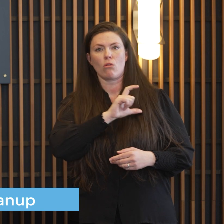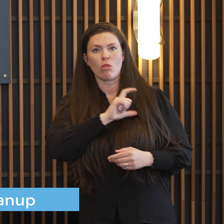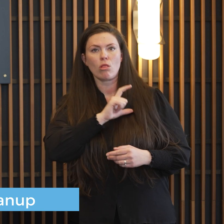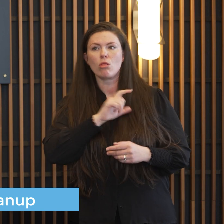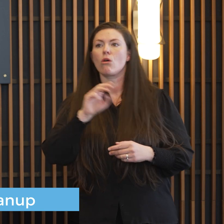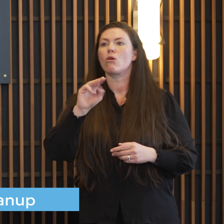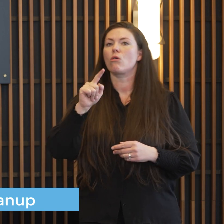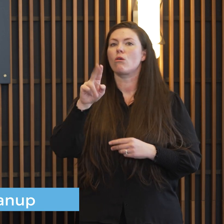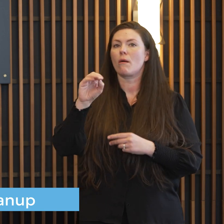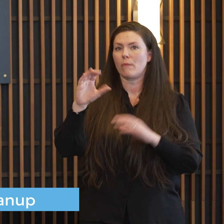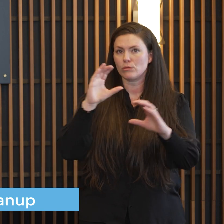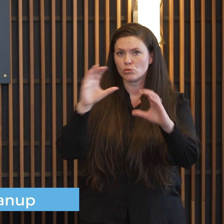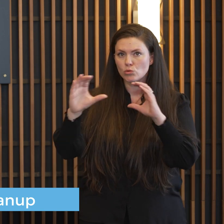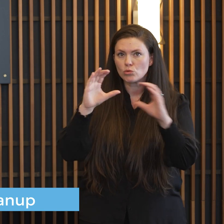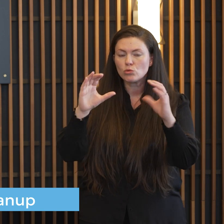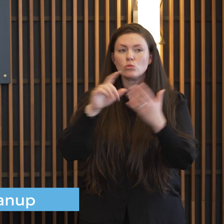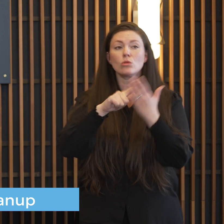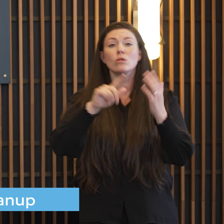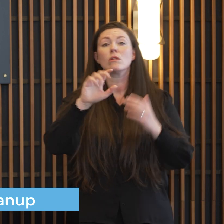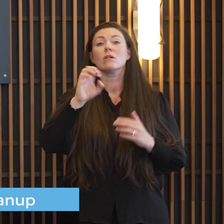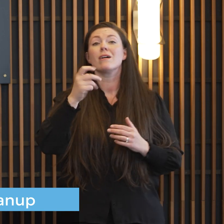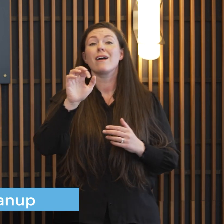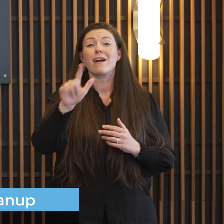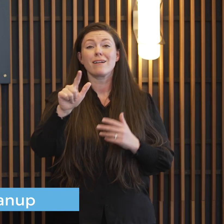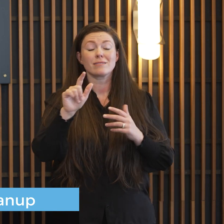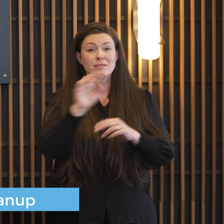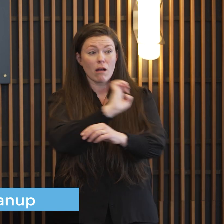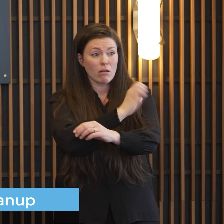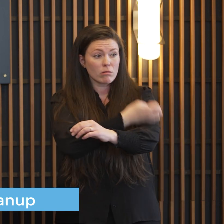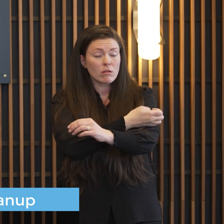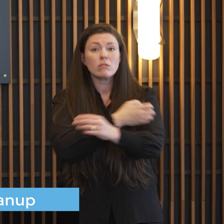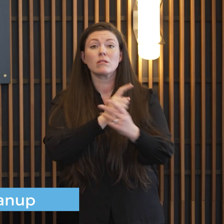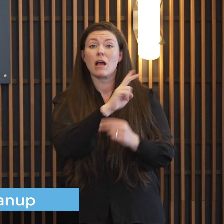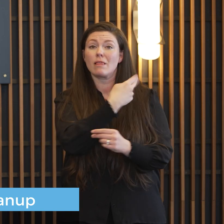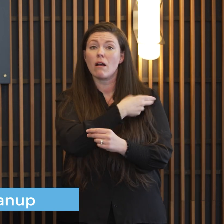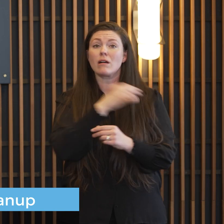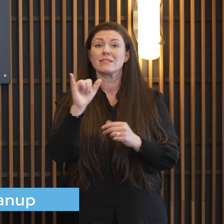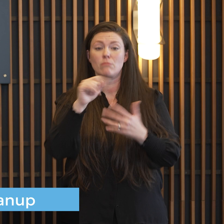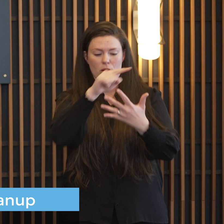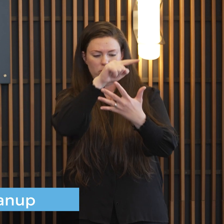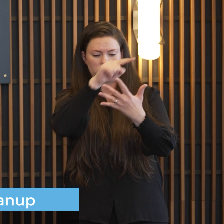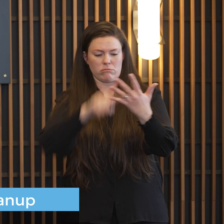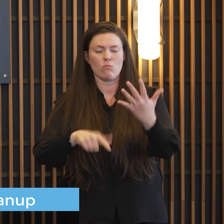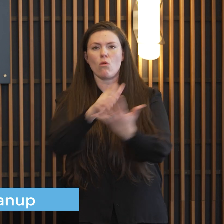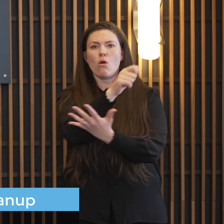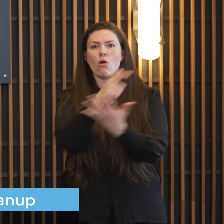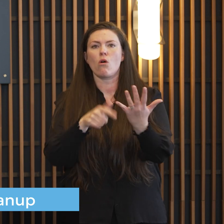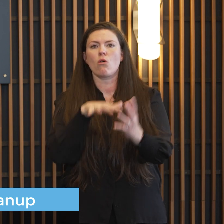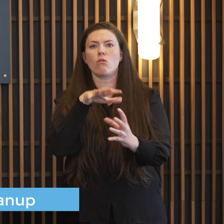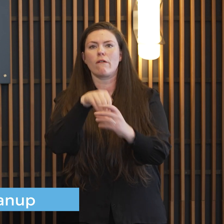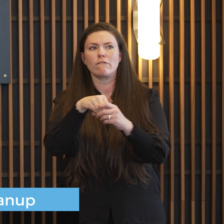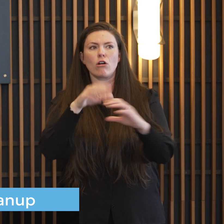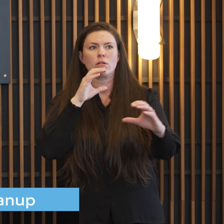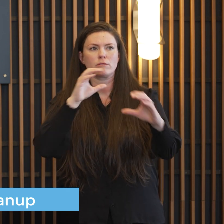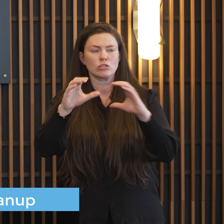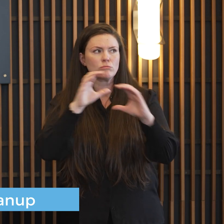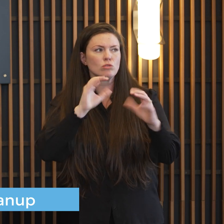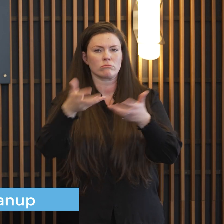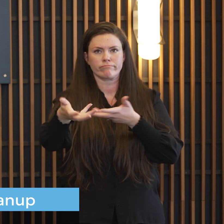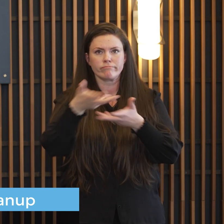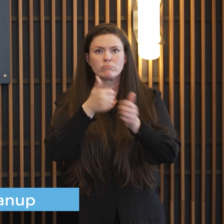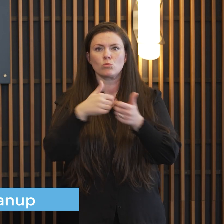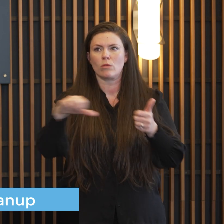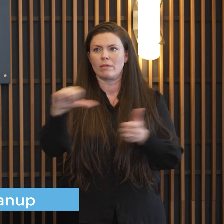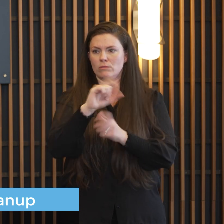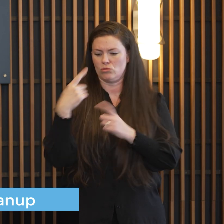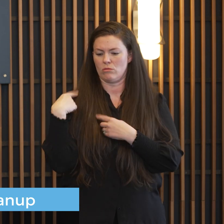metro communications xl energy and our hospital systems were in constant communication uh really over